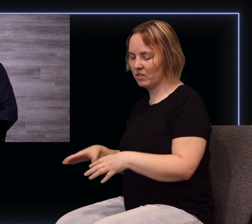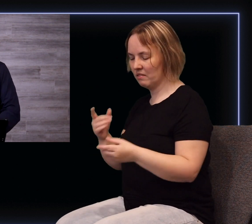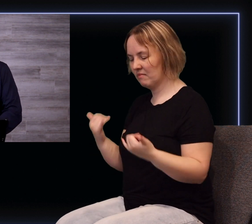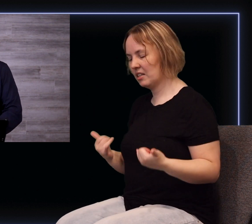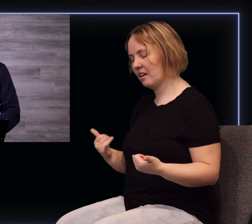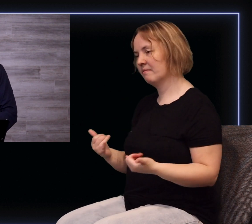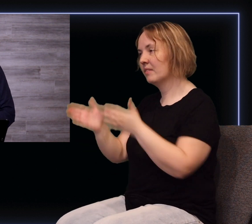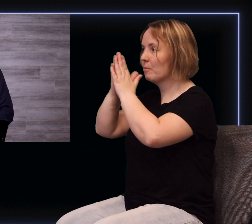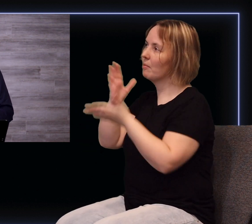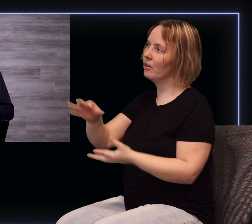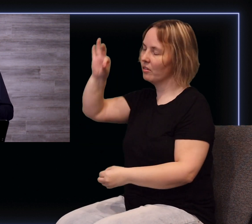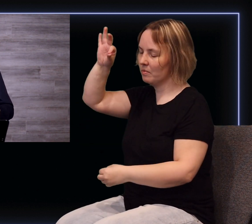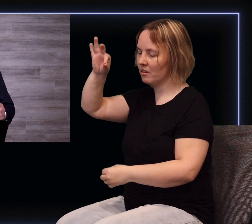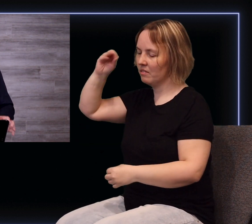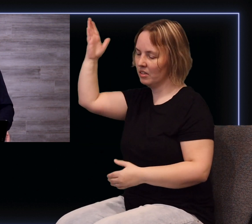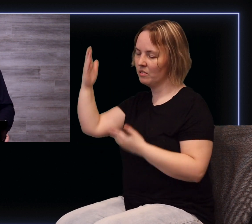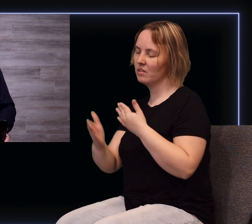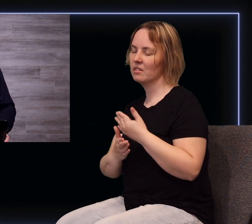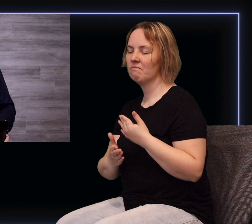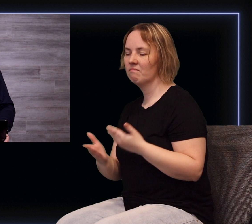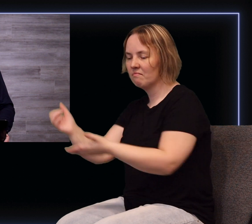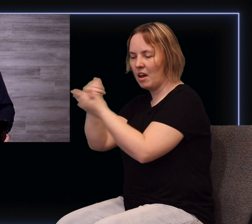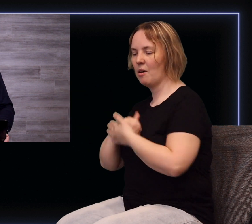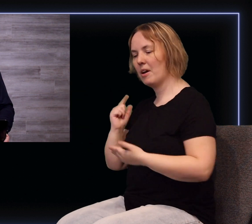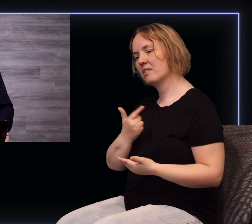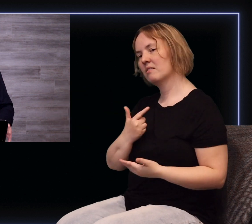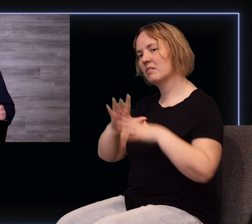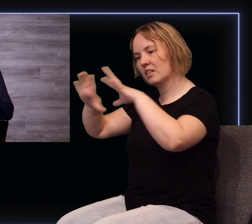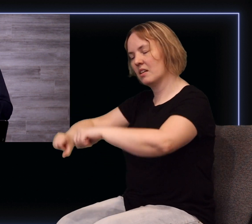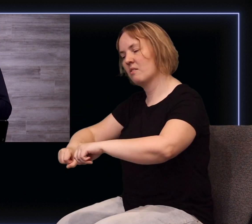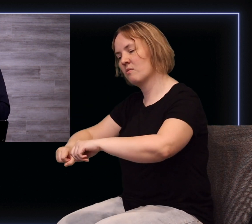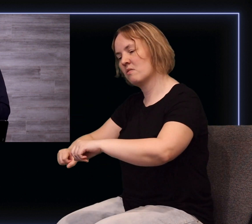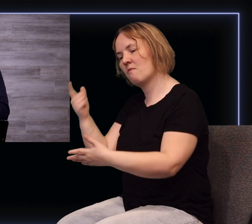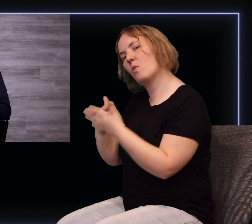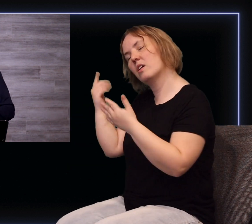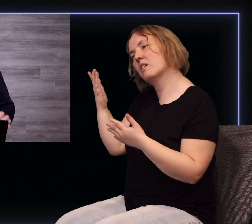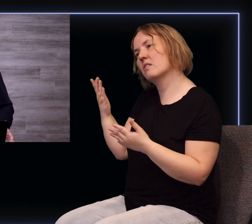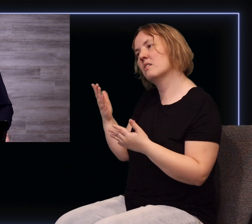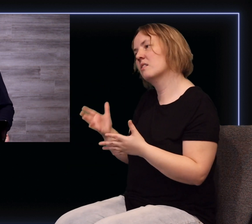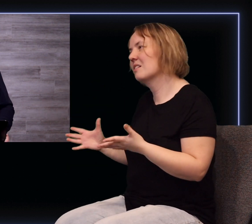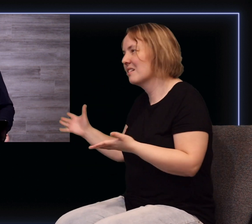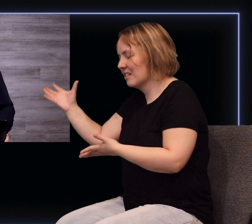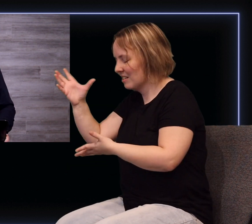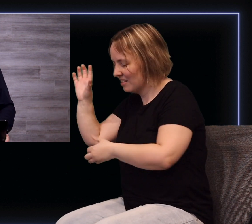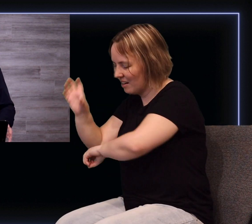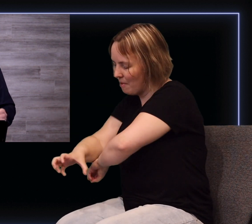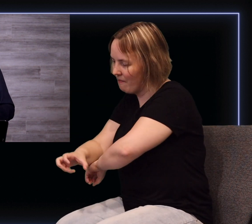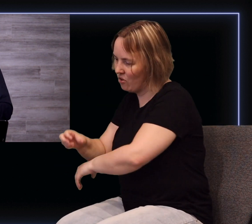that you would simply help us to lay hold of what it is to take it by force Lord what it is that you